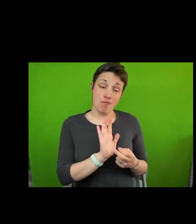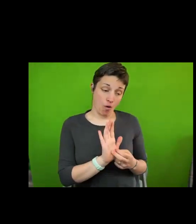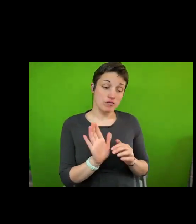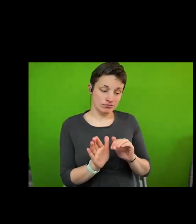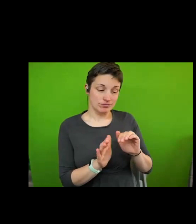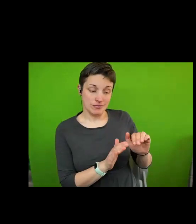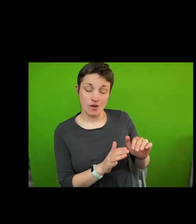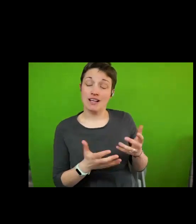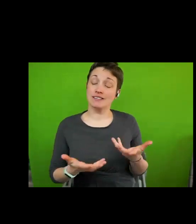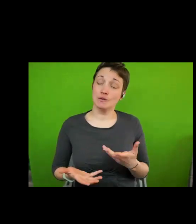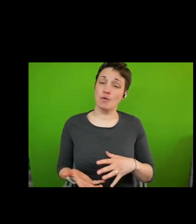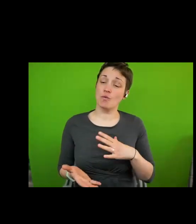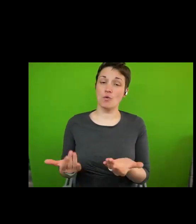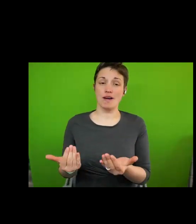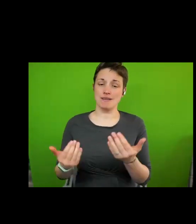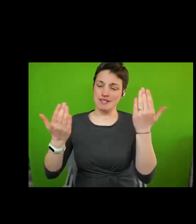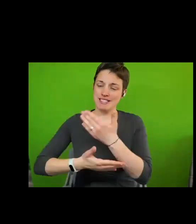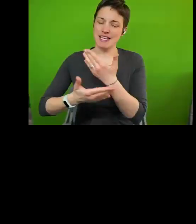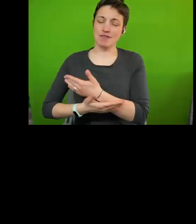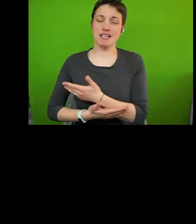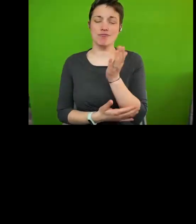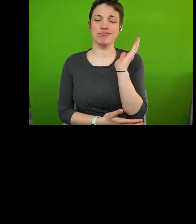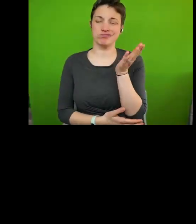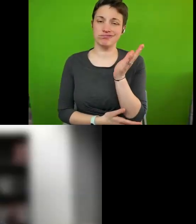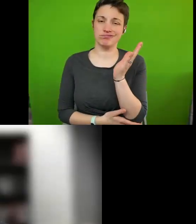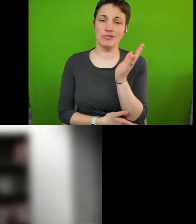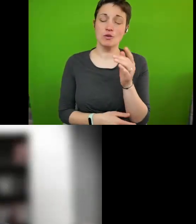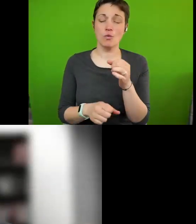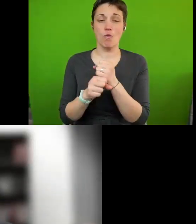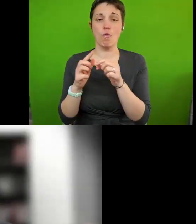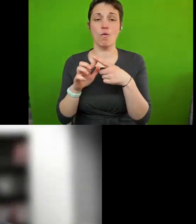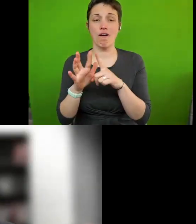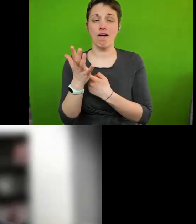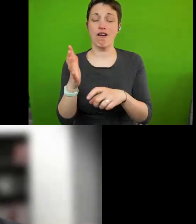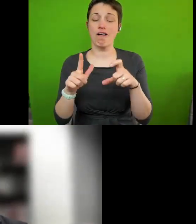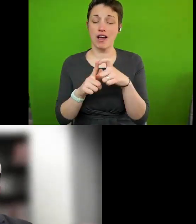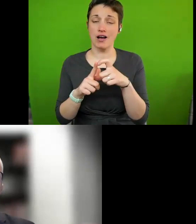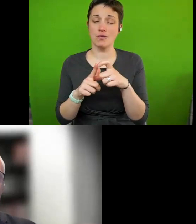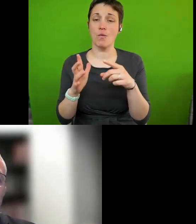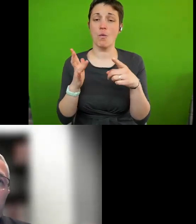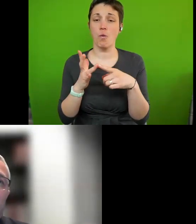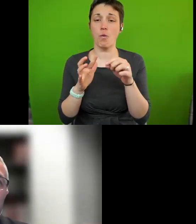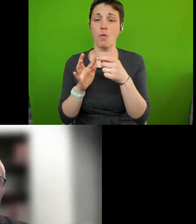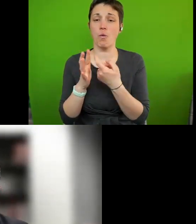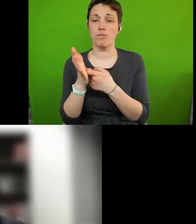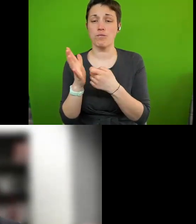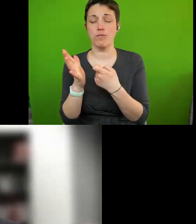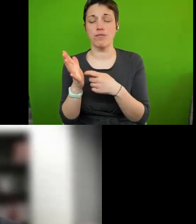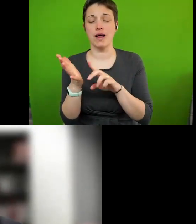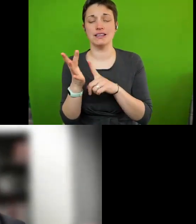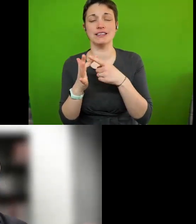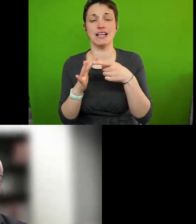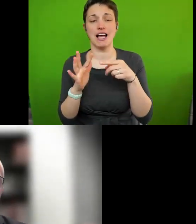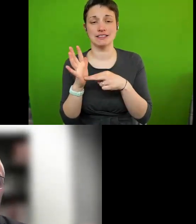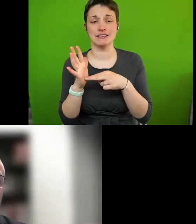speaker. Professor Gert Oberleitner is the UNESCO Chair in Human Rights